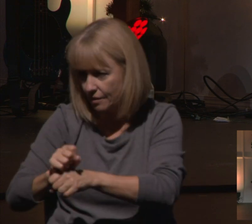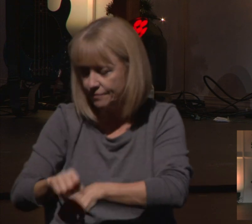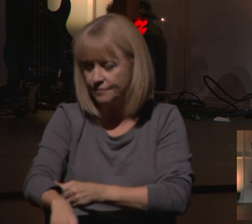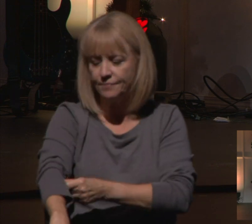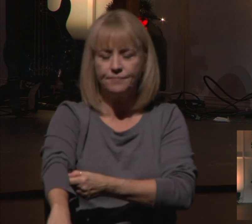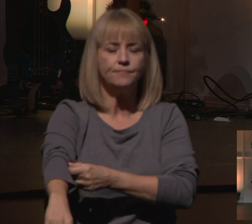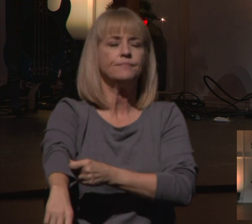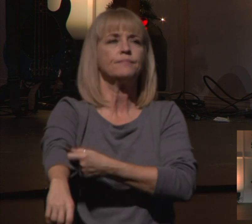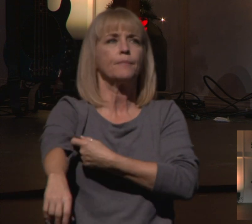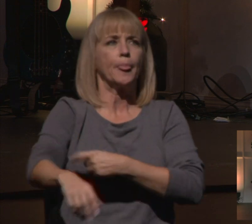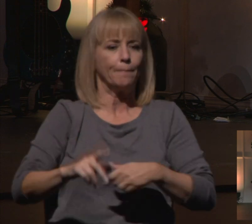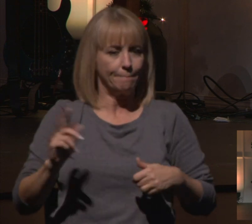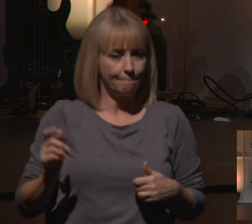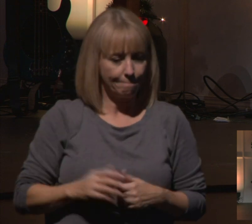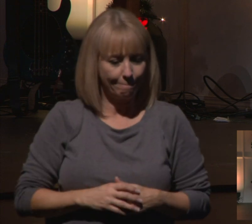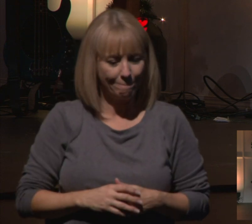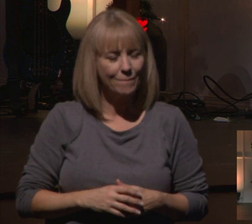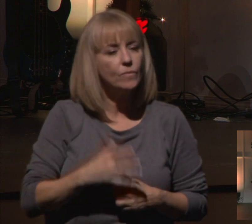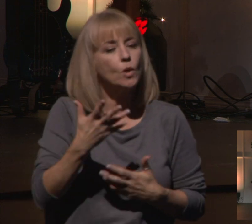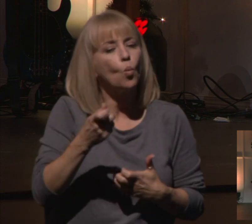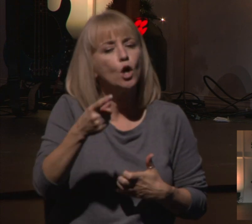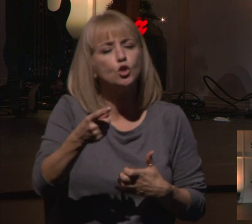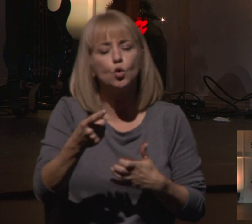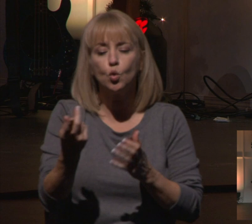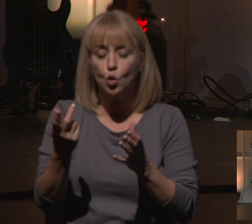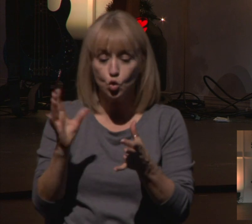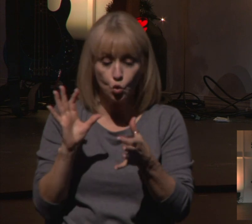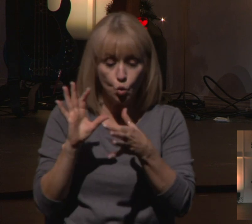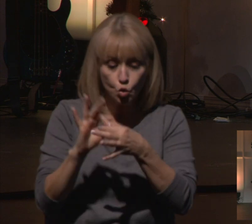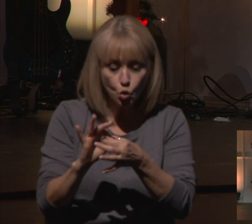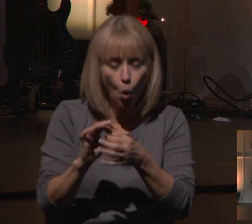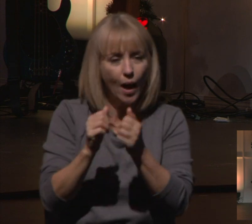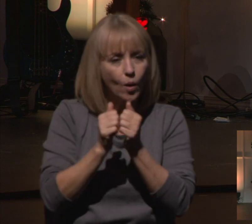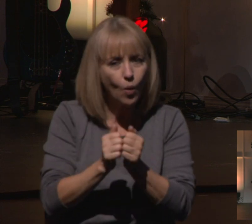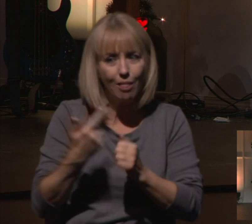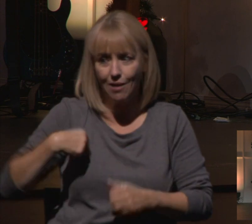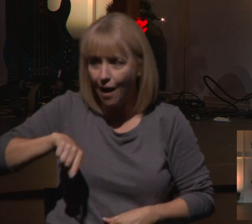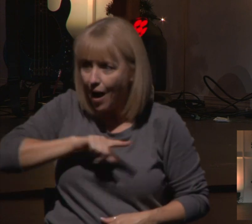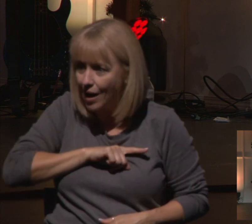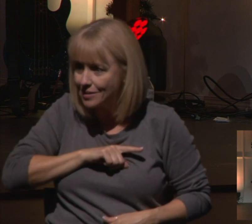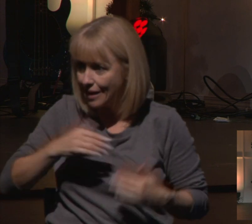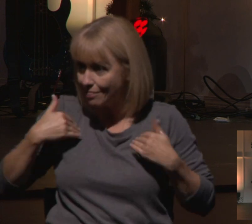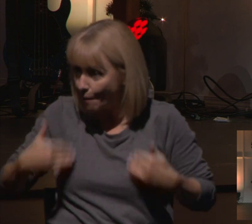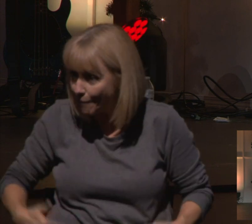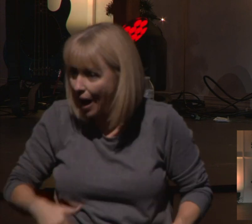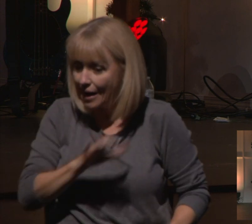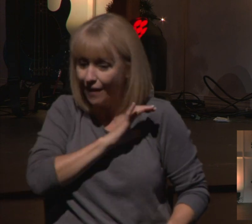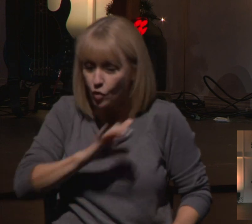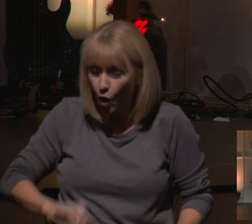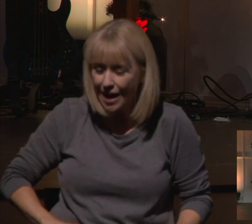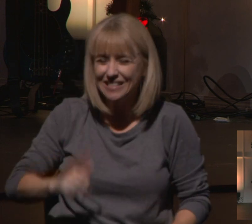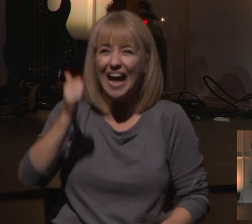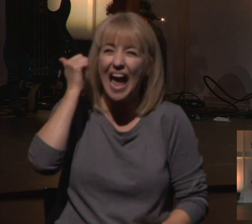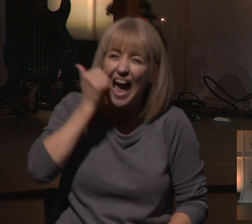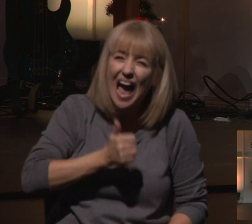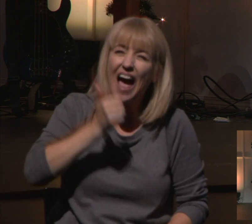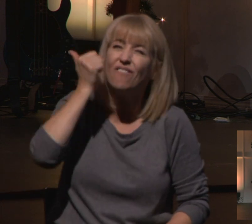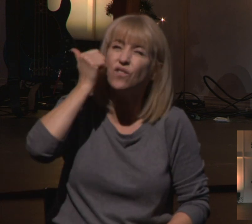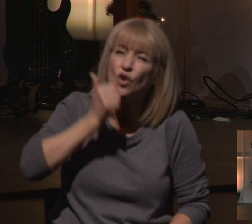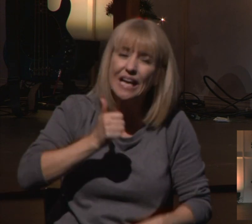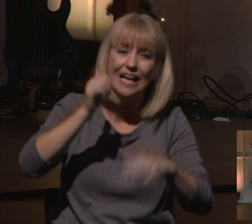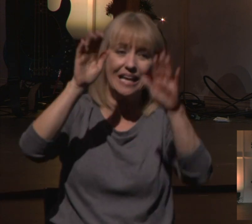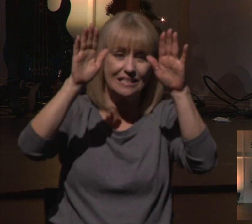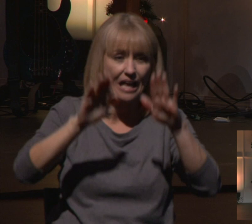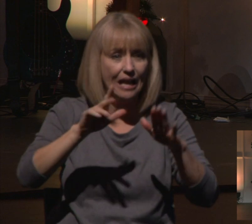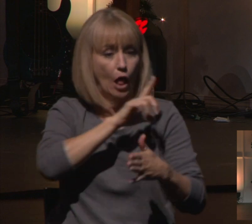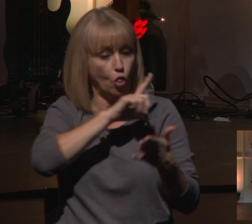Join together with the body of Christ every single Lord's Day. Okay? That is a century-old habit of